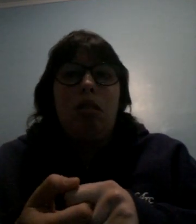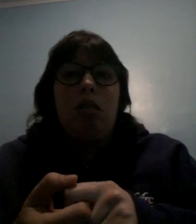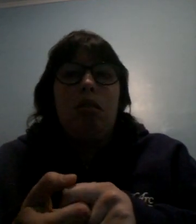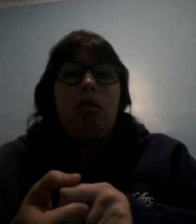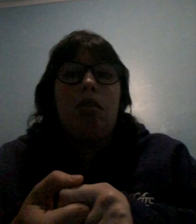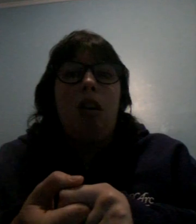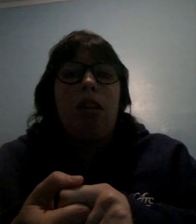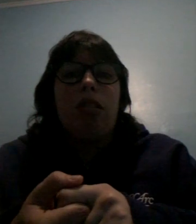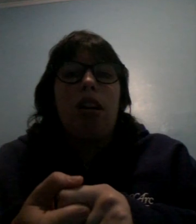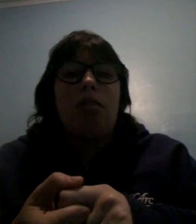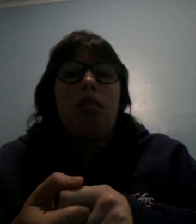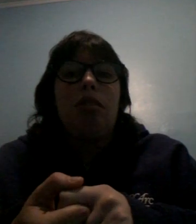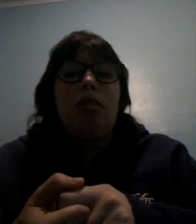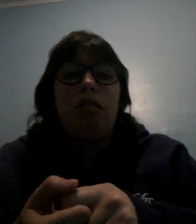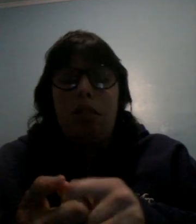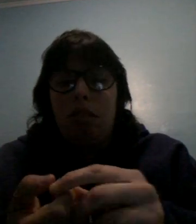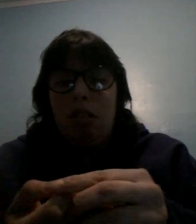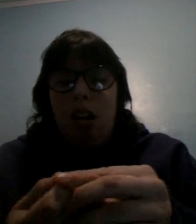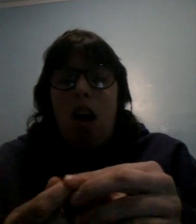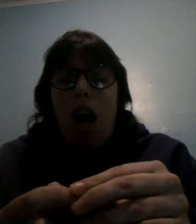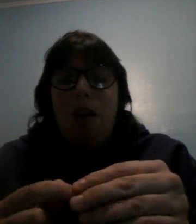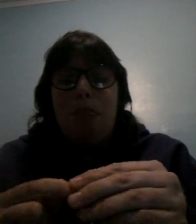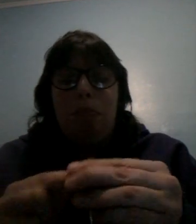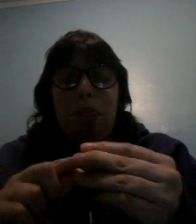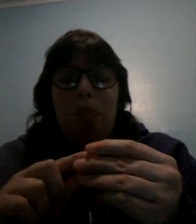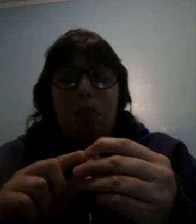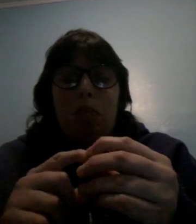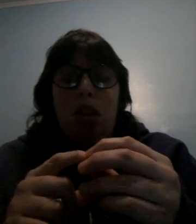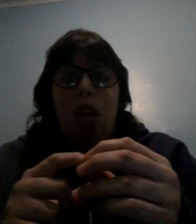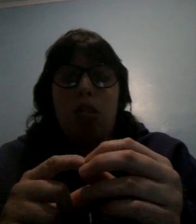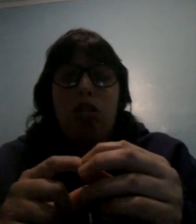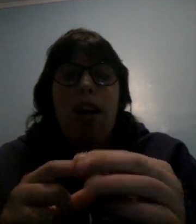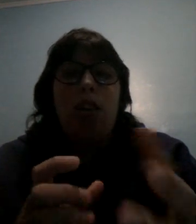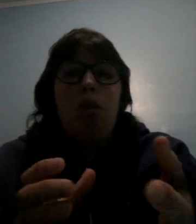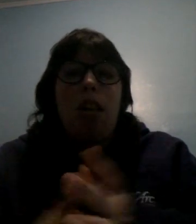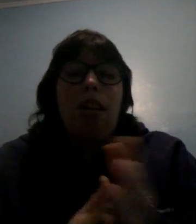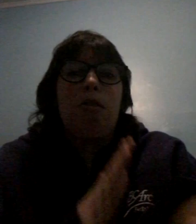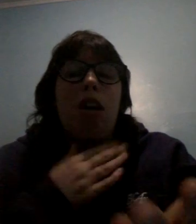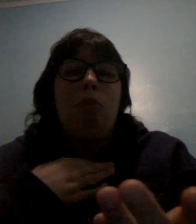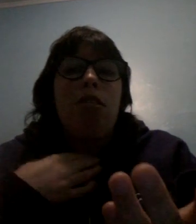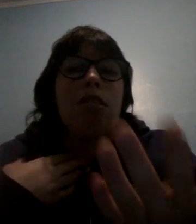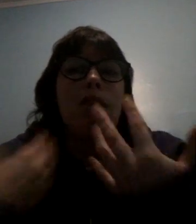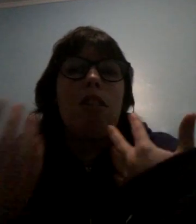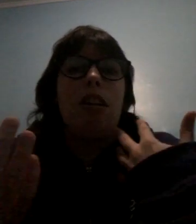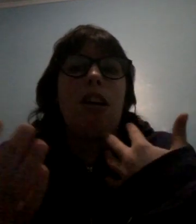and all that jazz and I'm like trying to do that like I've tried to post it daily and